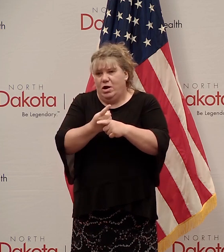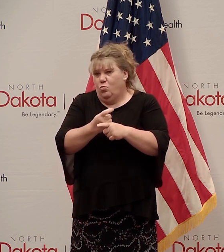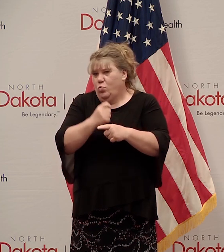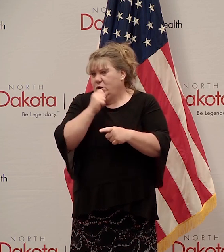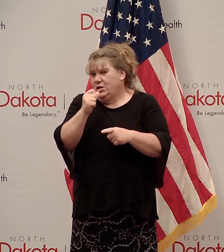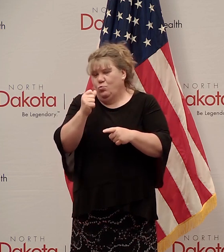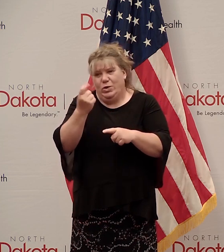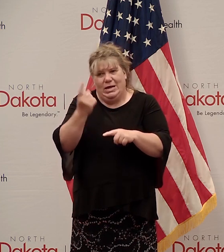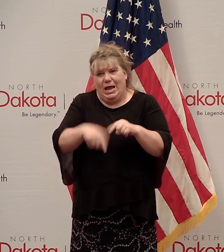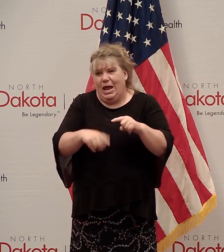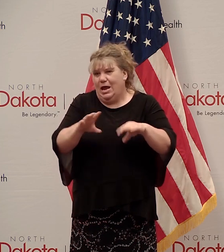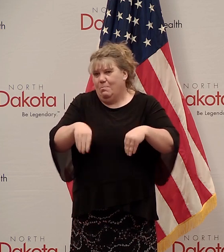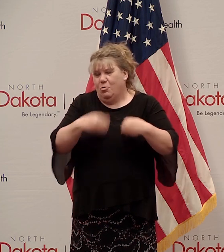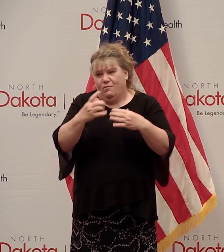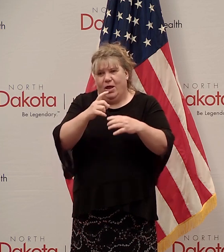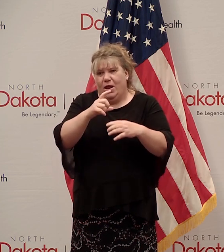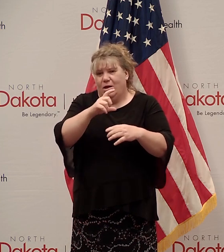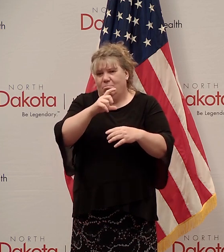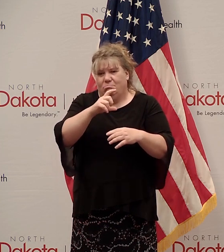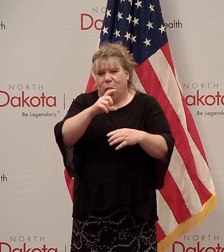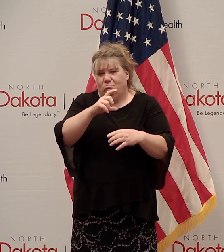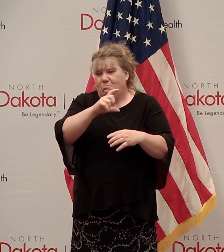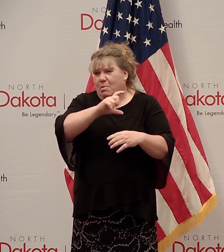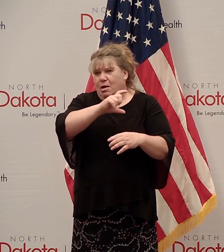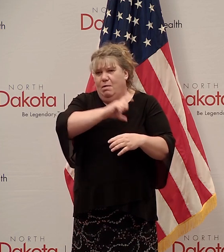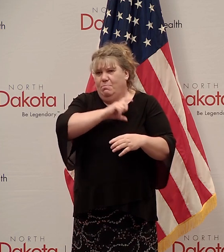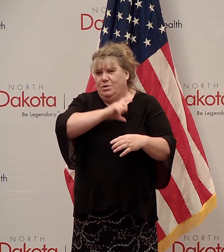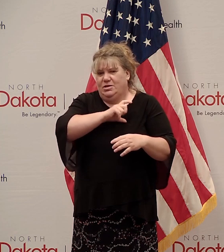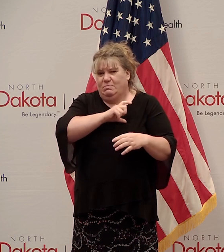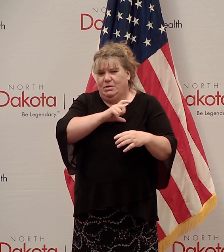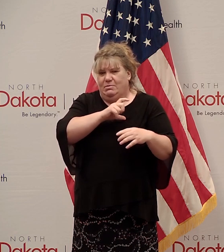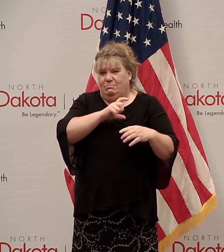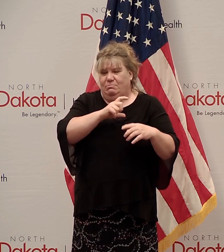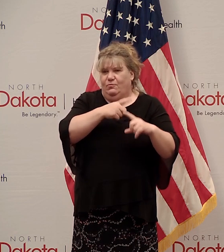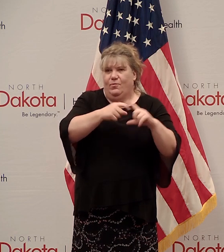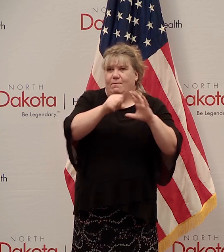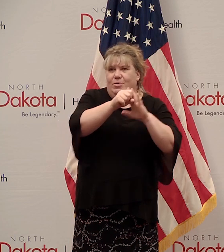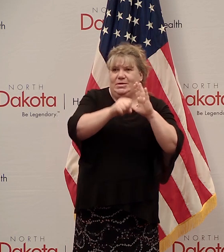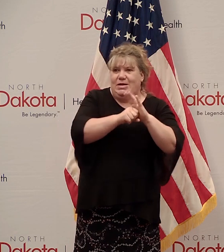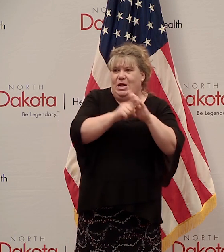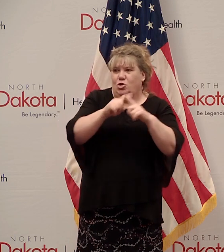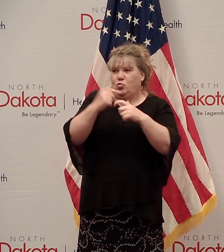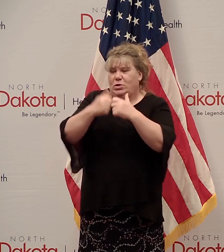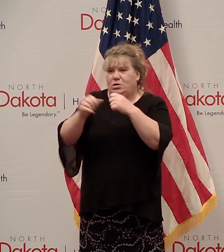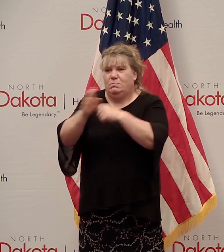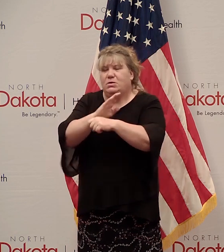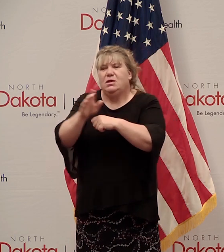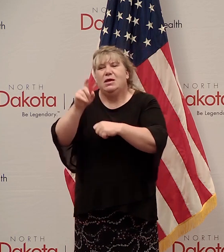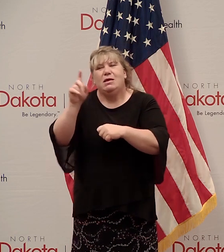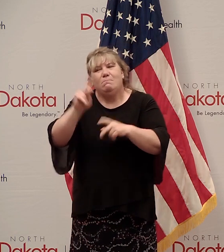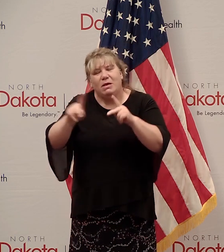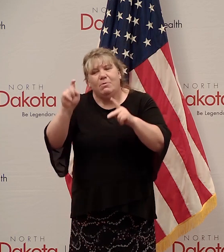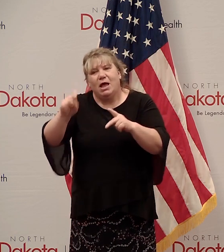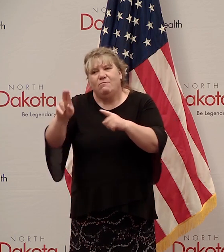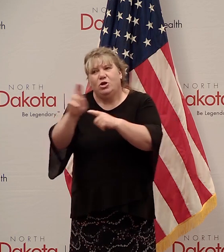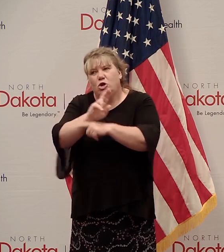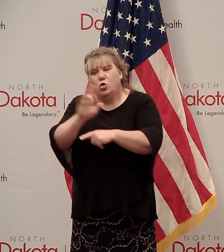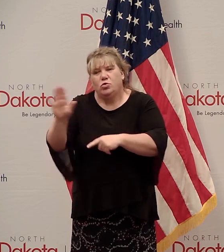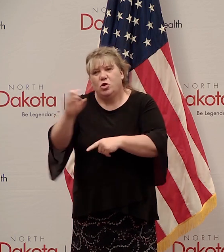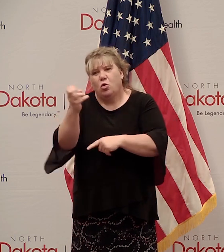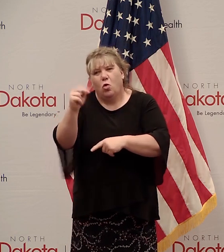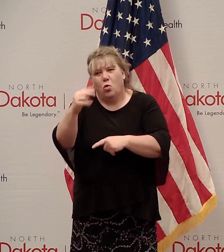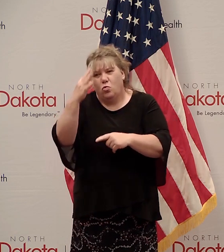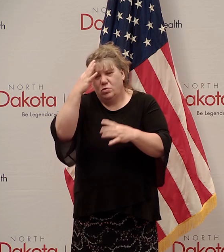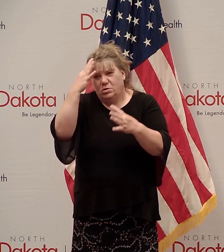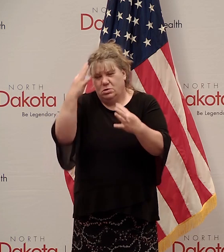or probably even the interest to try to manage that at a state level. This has really got to be people using their own judgment. It can go from anywhere